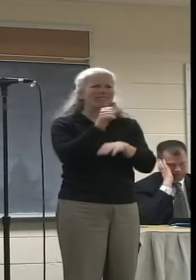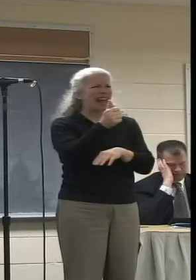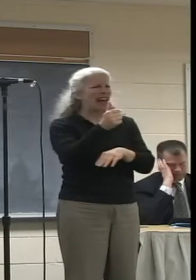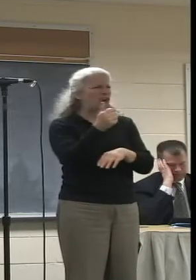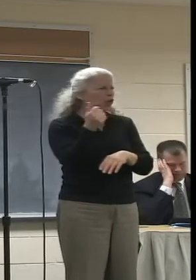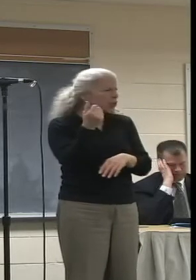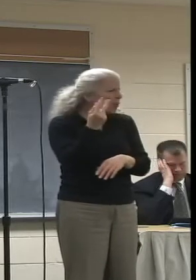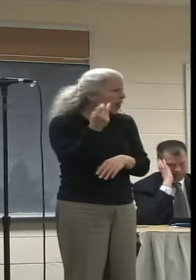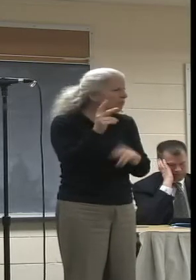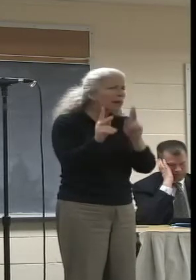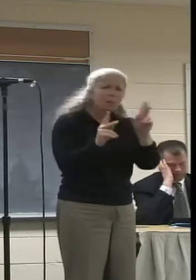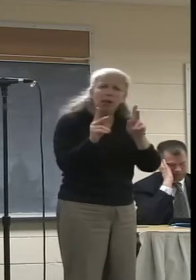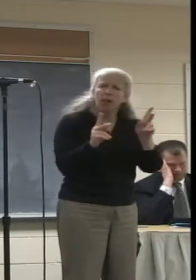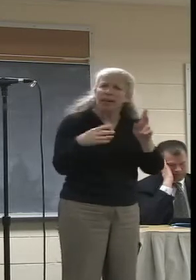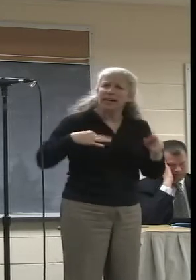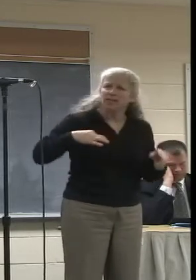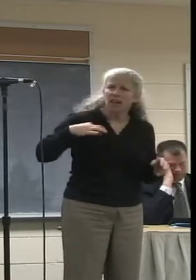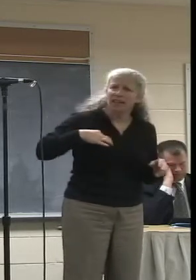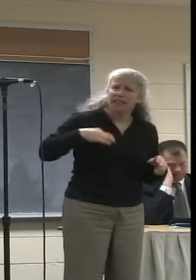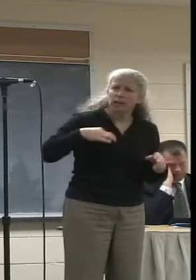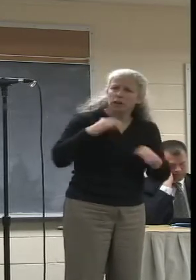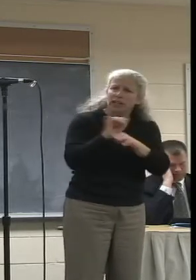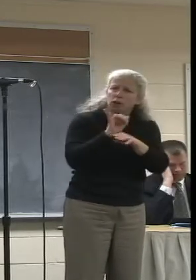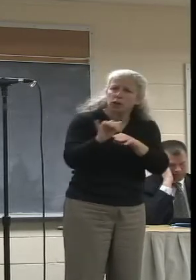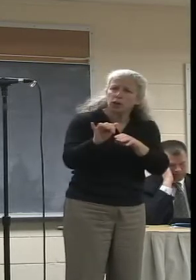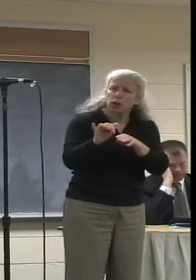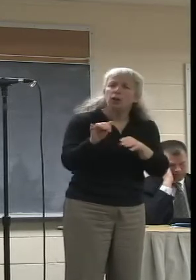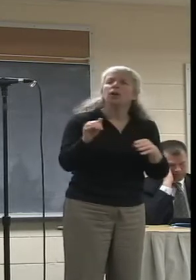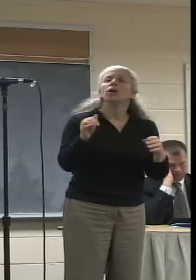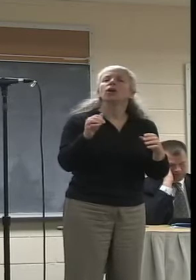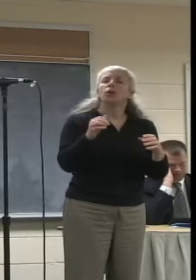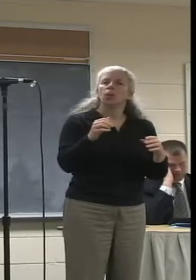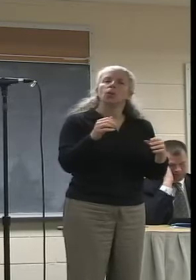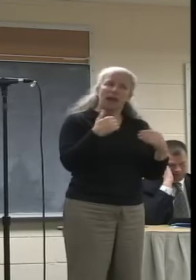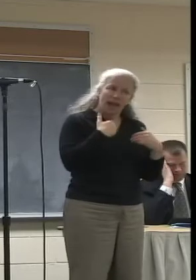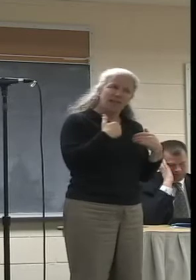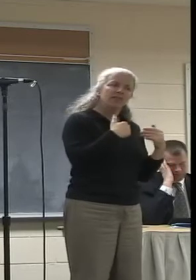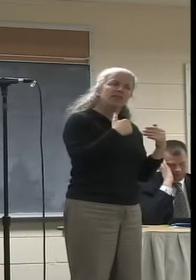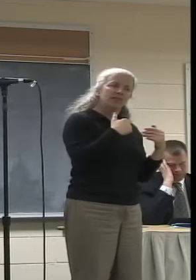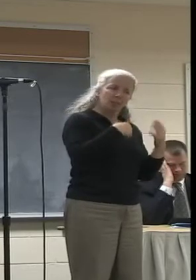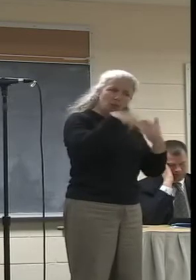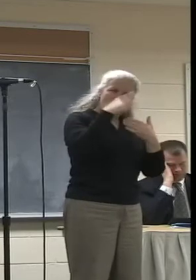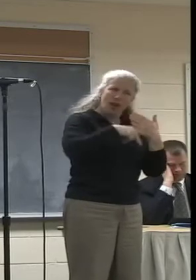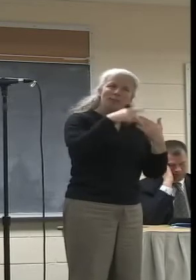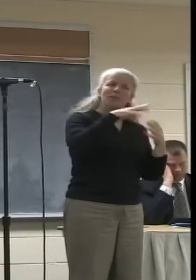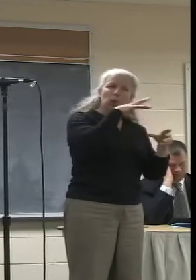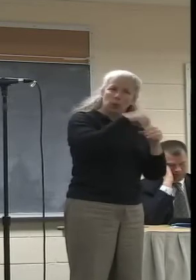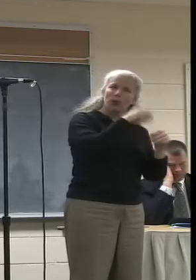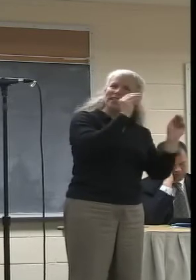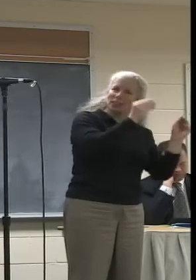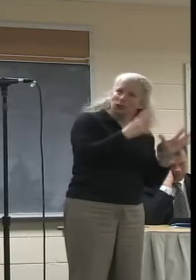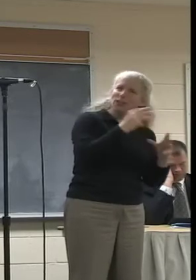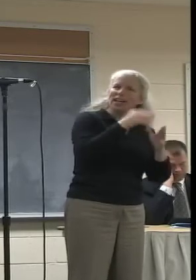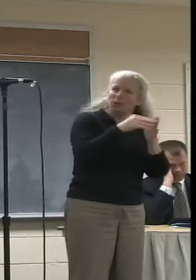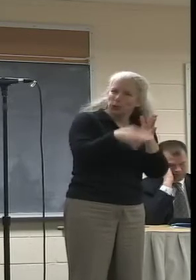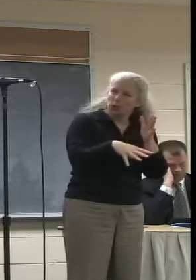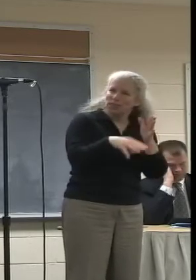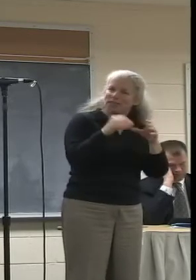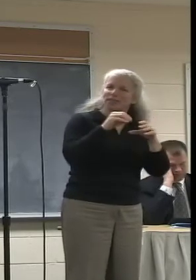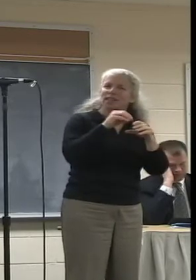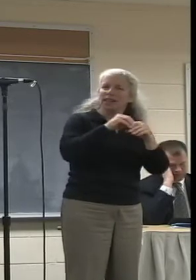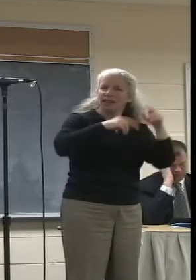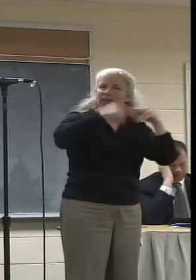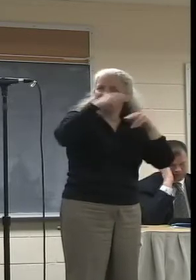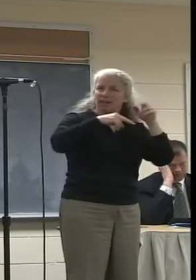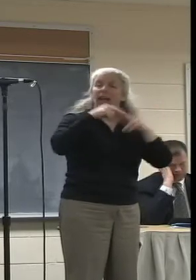We have used programming with teachers and students in the building, the NCTV films and makes